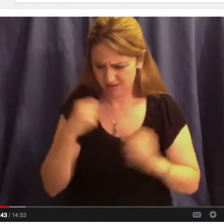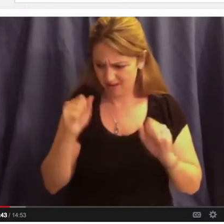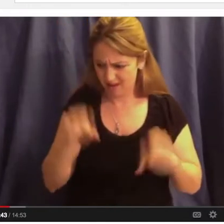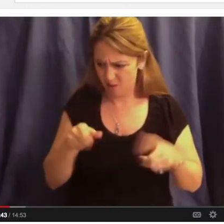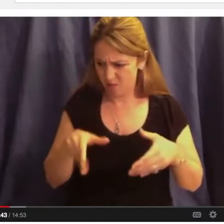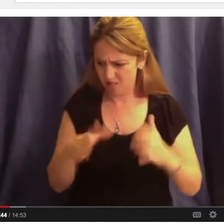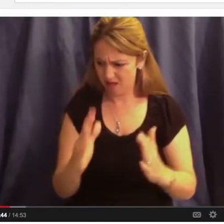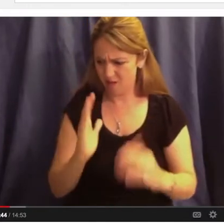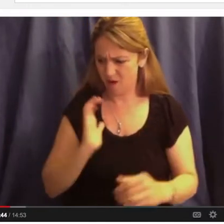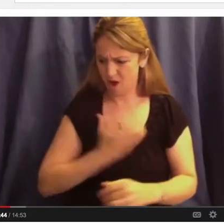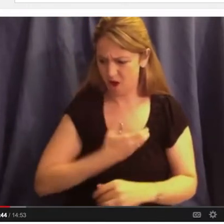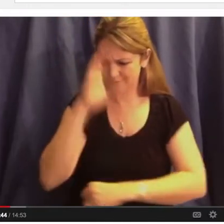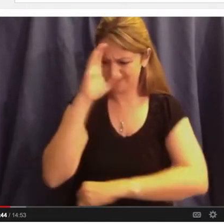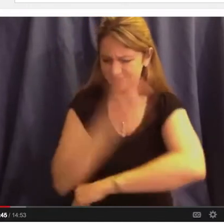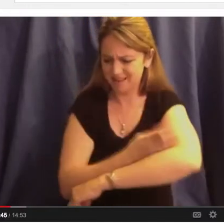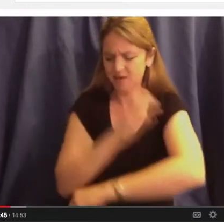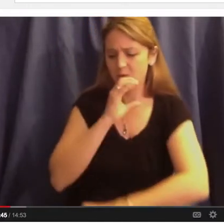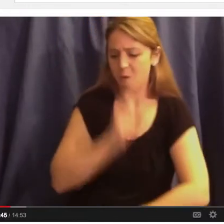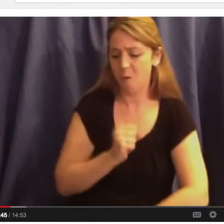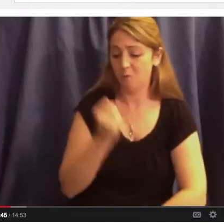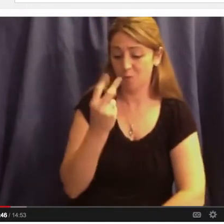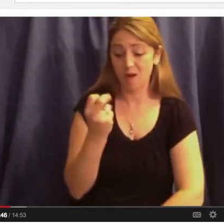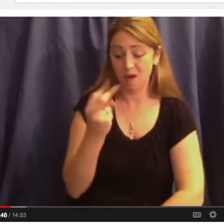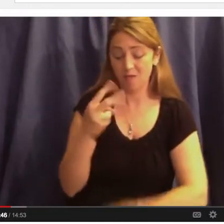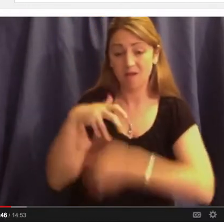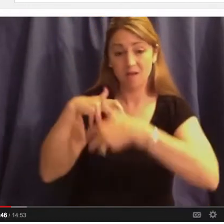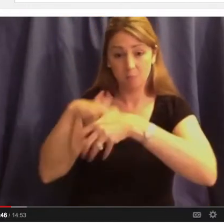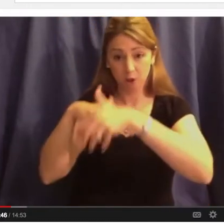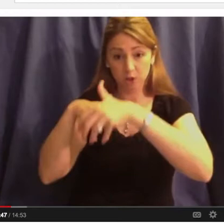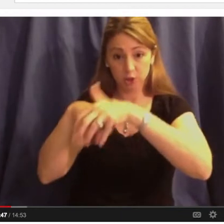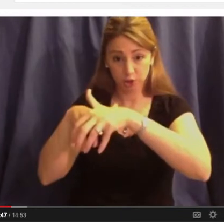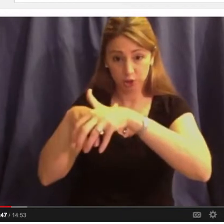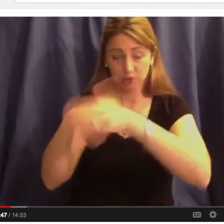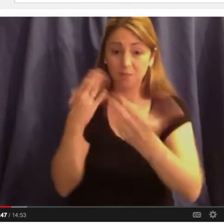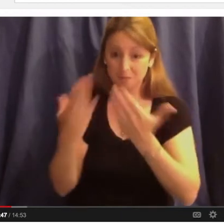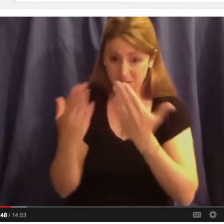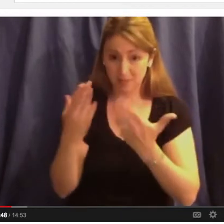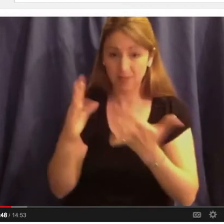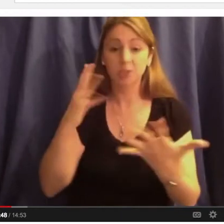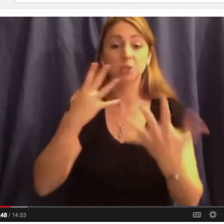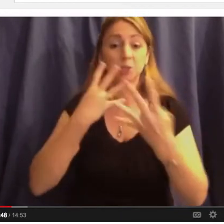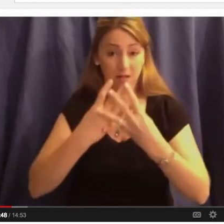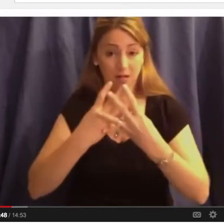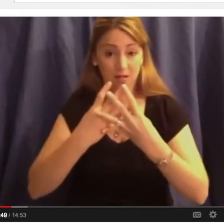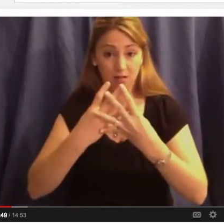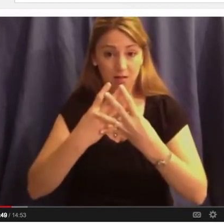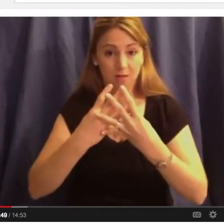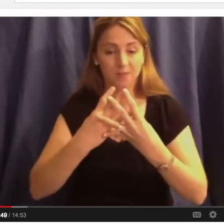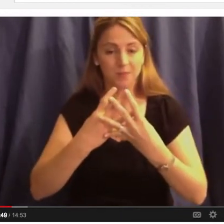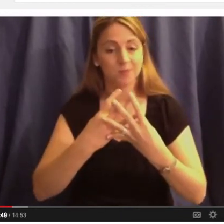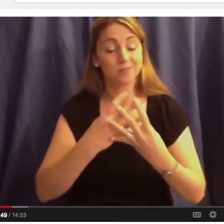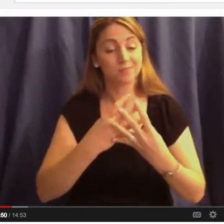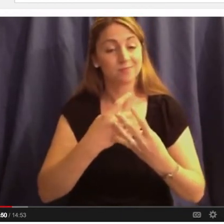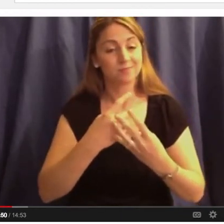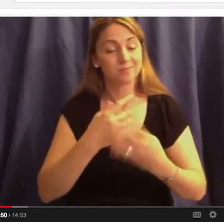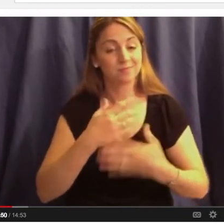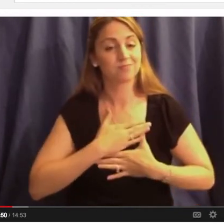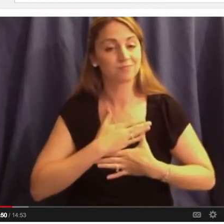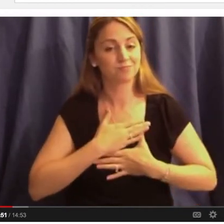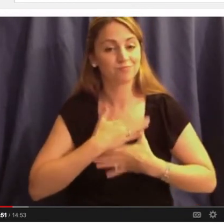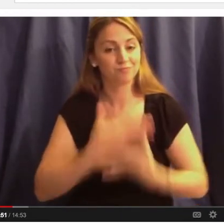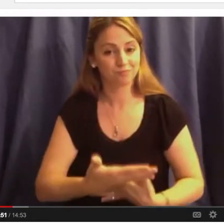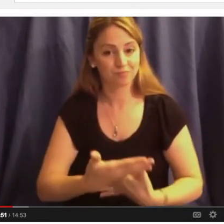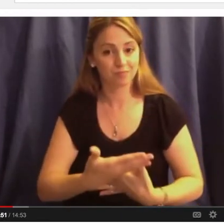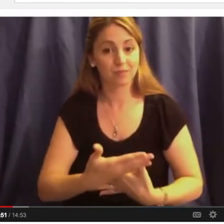in this march and probably have to go to jail? And they decided to do it. And when they came in to tell me, I was at first